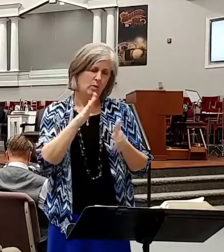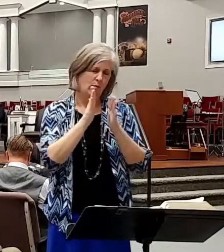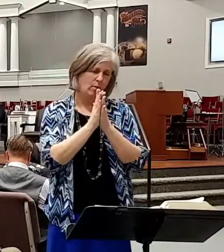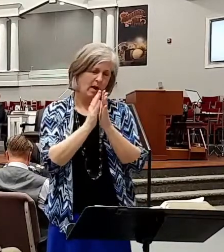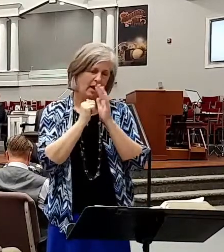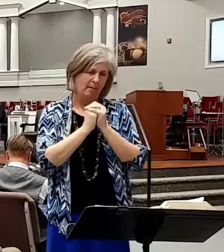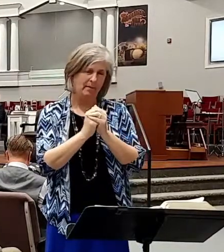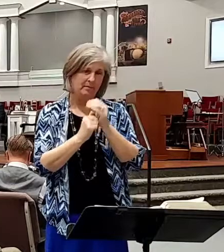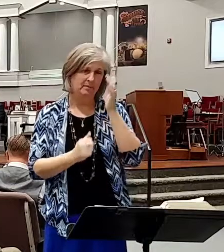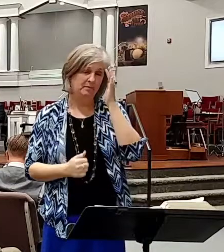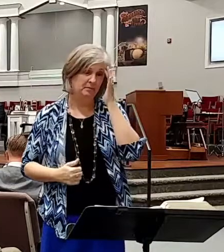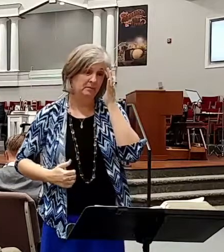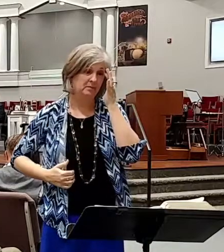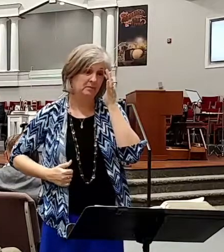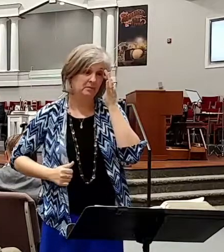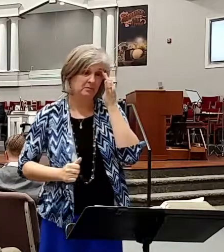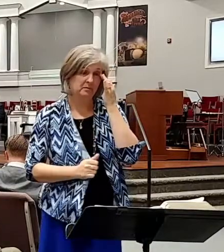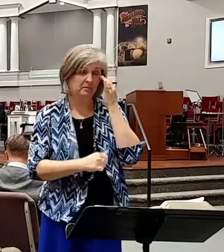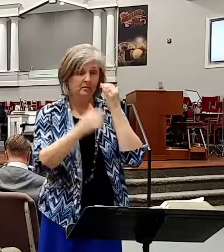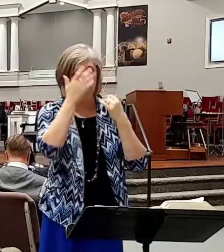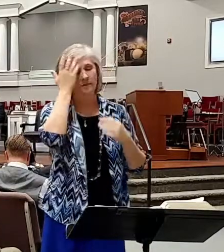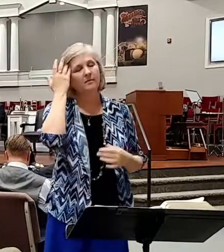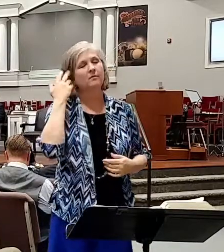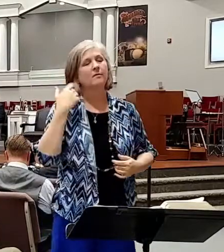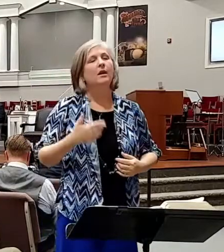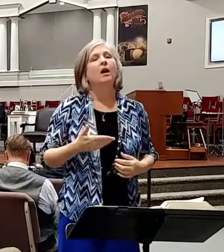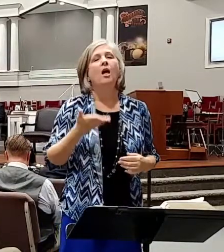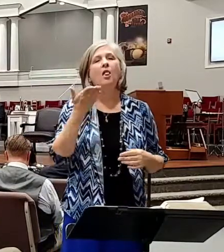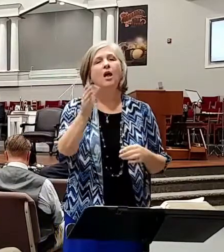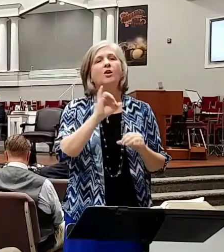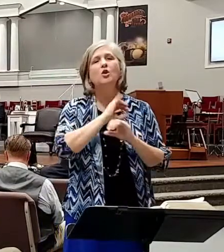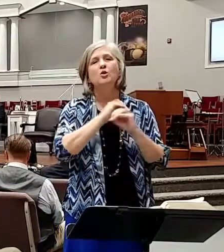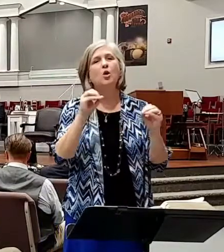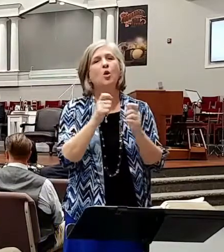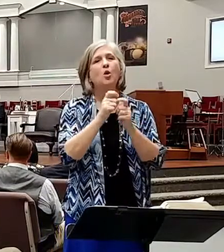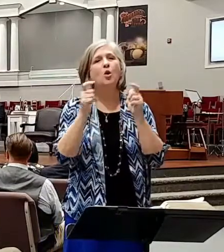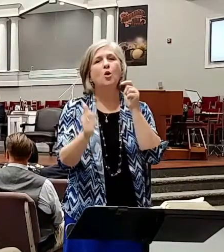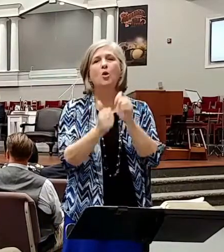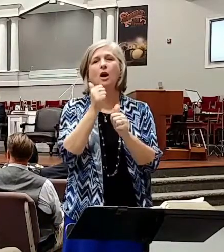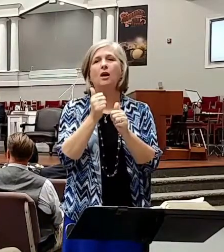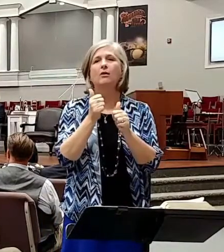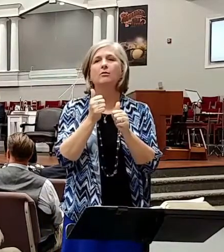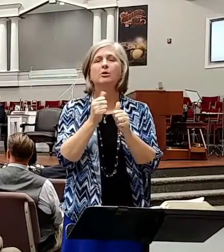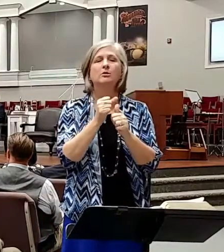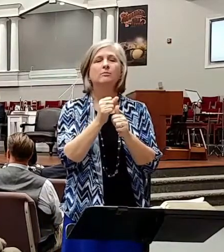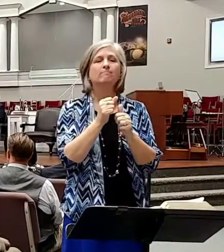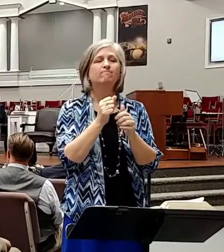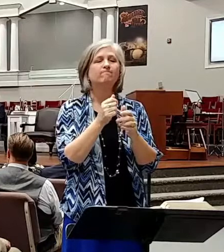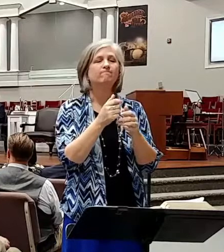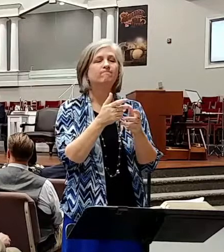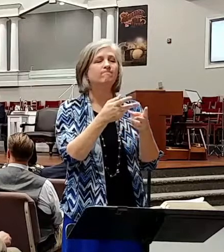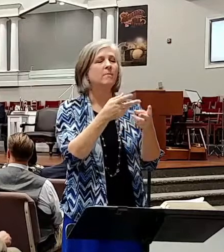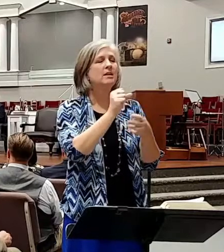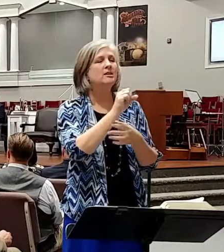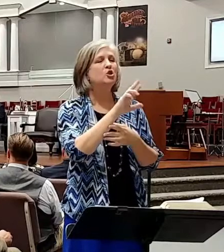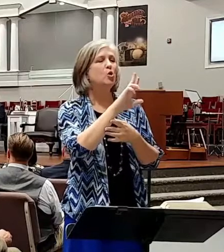Amen. There is no greater source than the Word of God. There is no greater strength